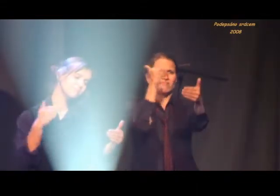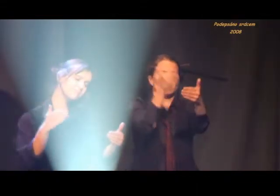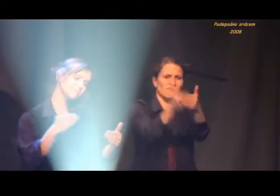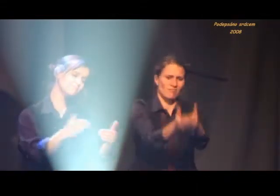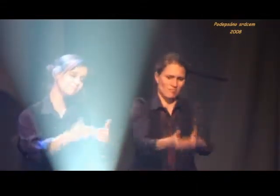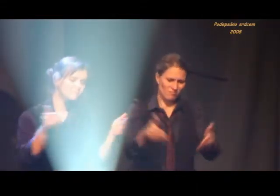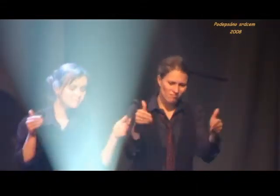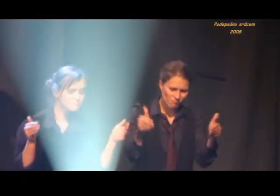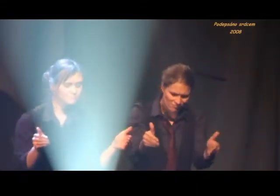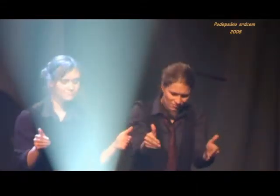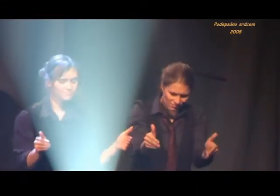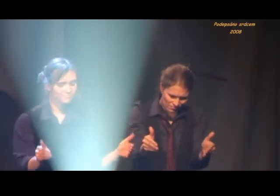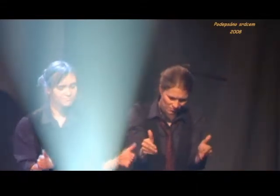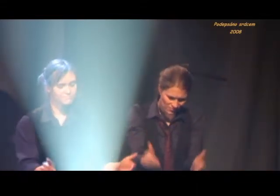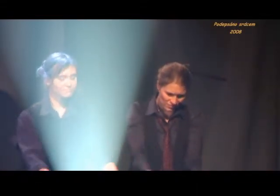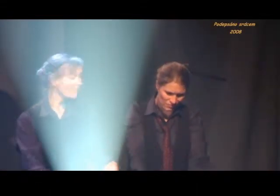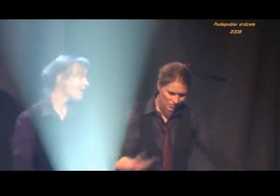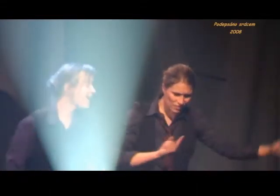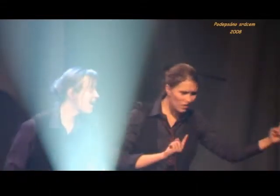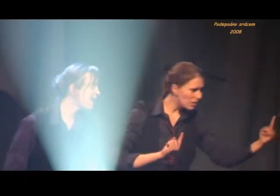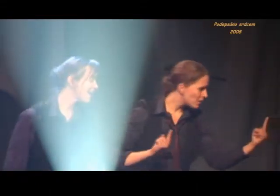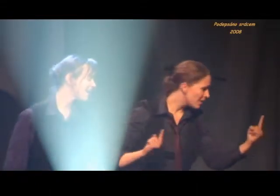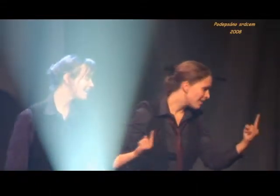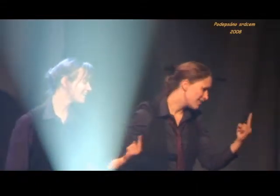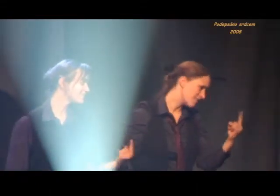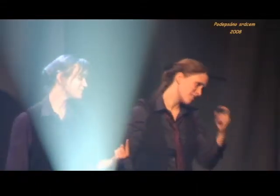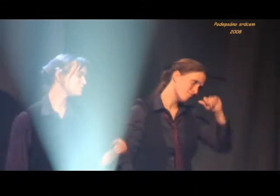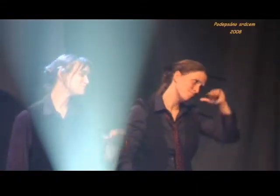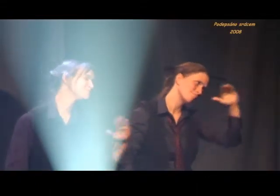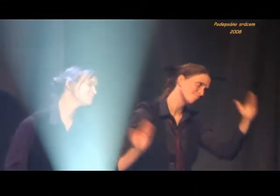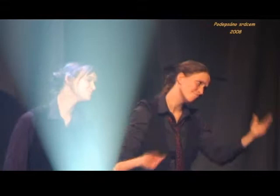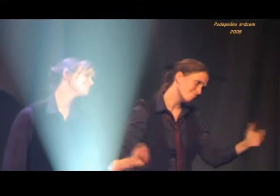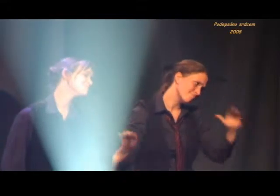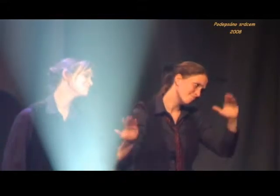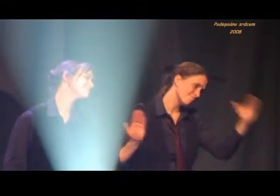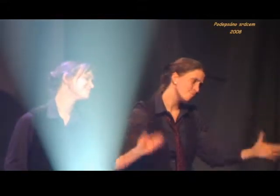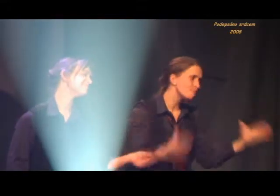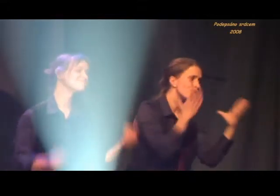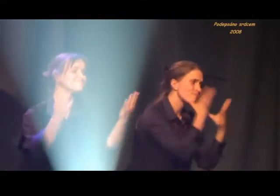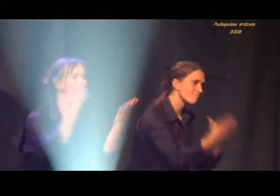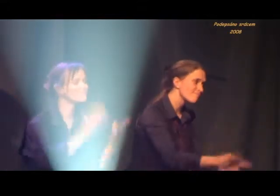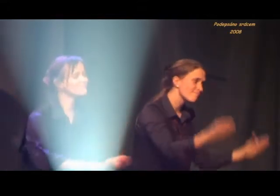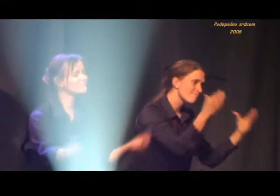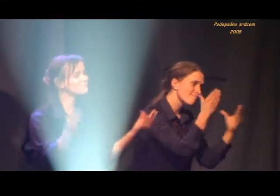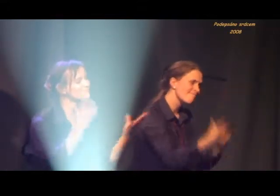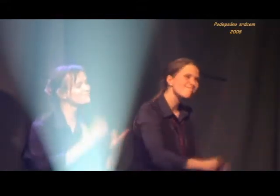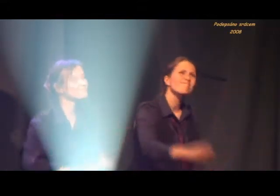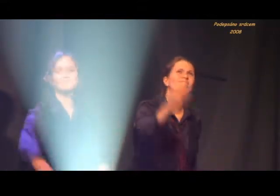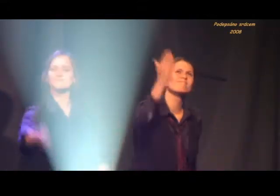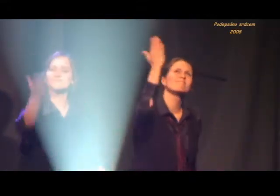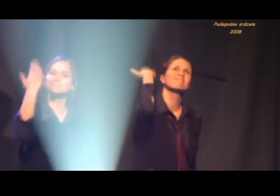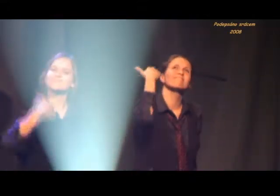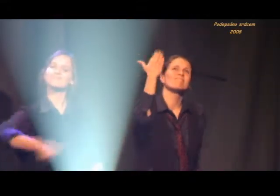saw it through without exception. I planned